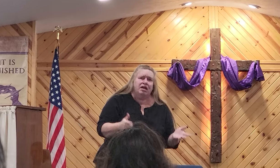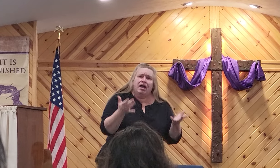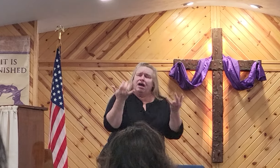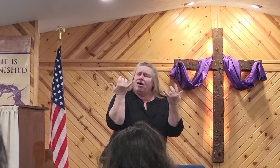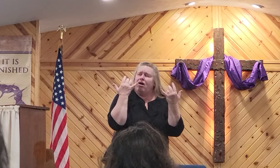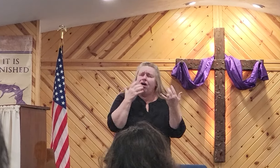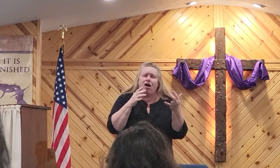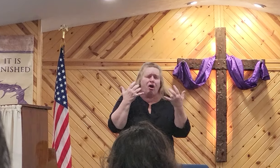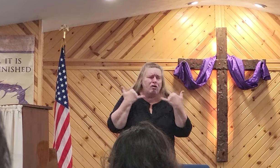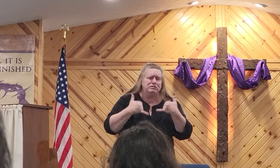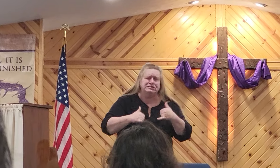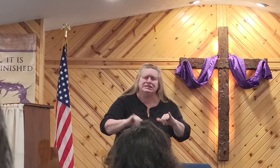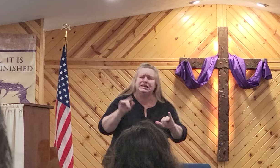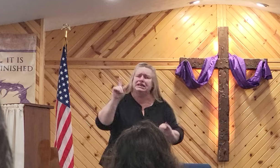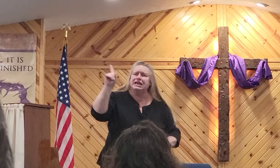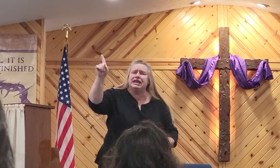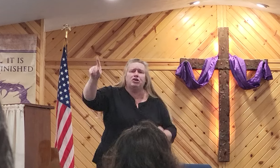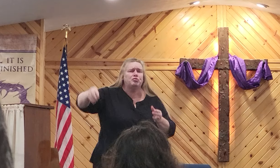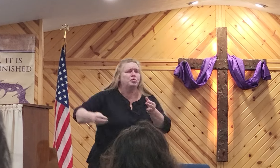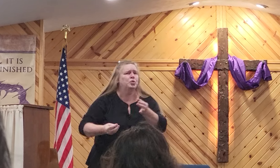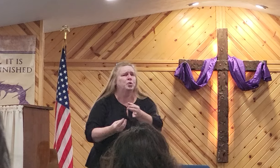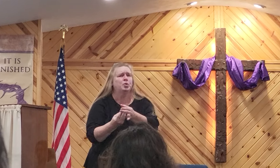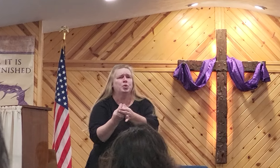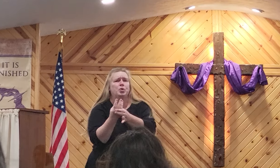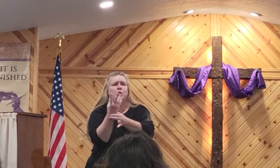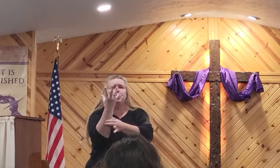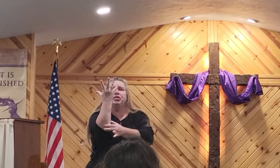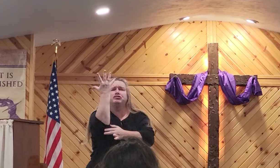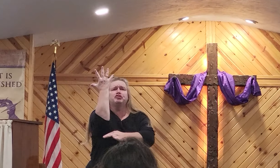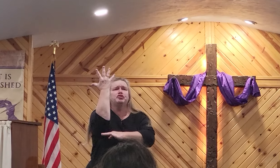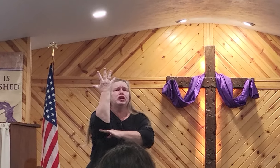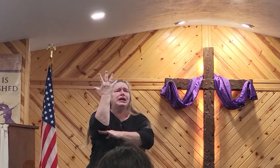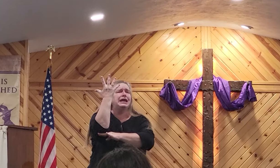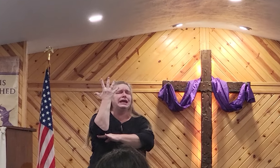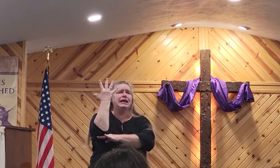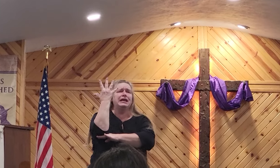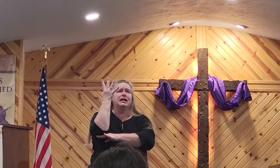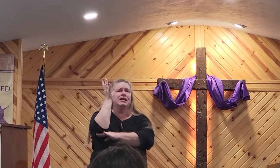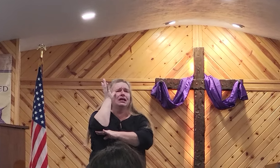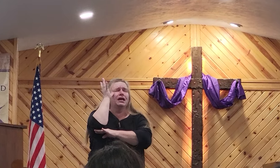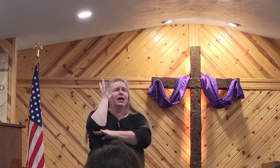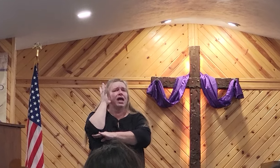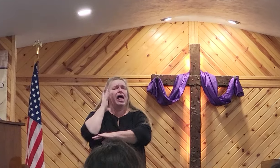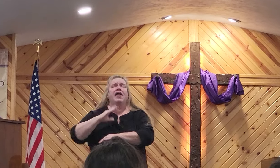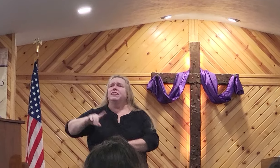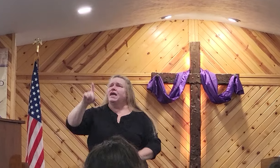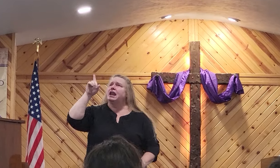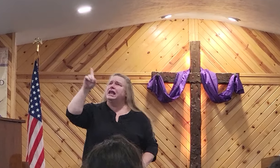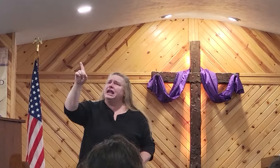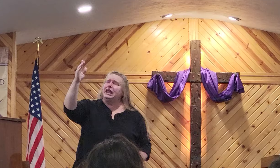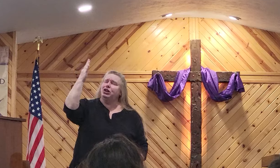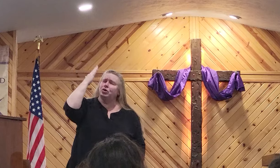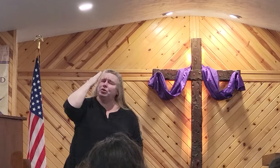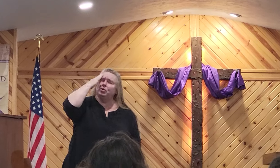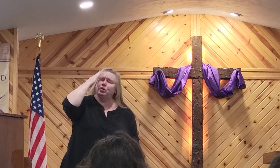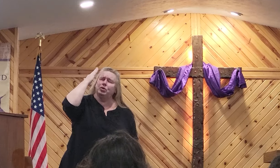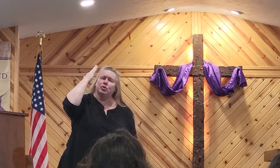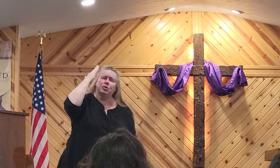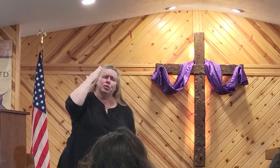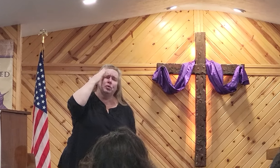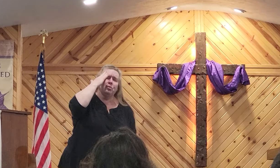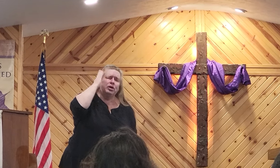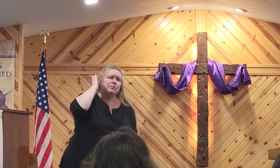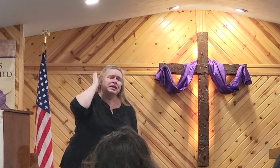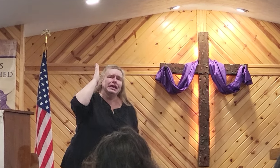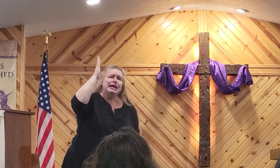Oh, still he grew the tree that he knew